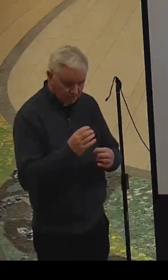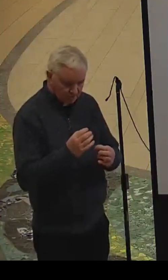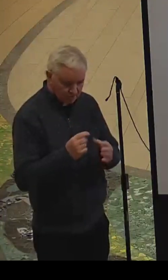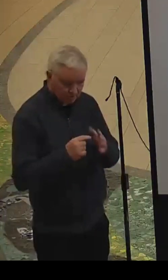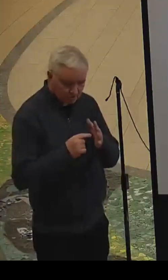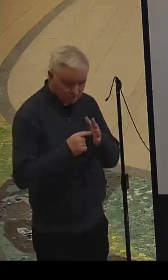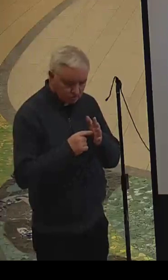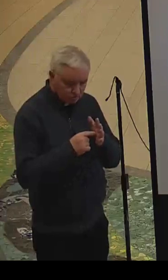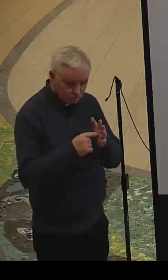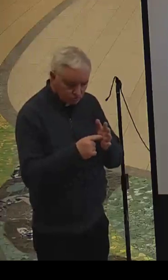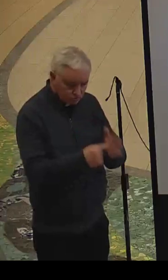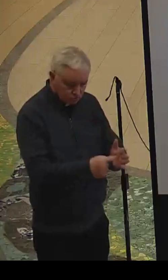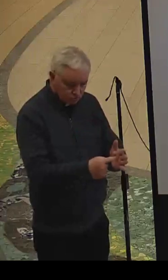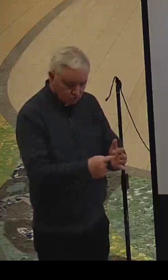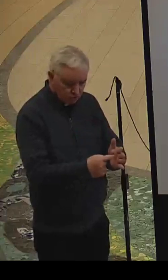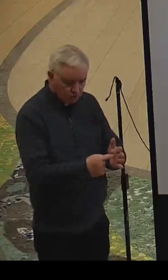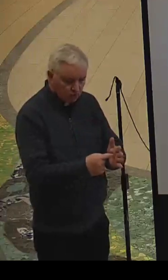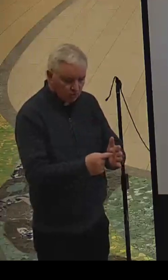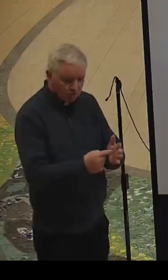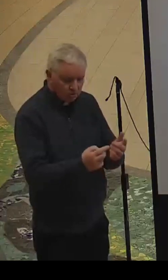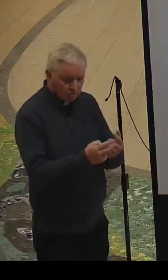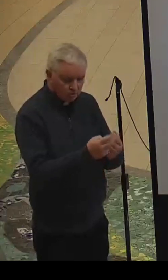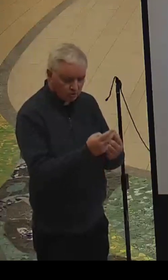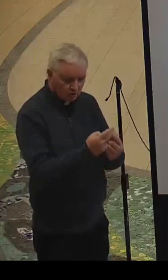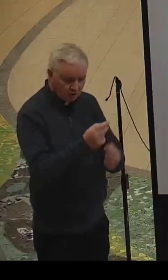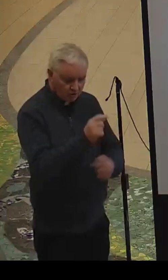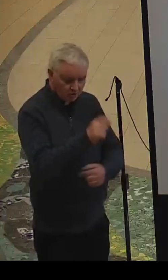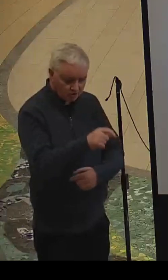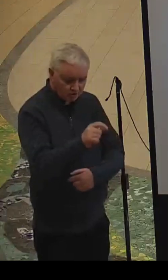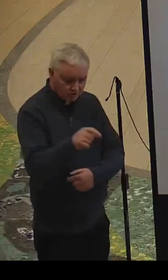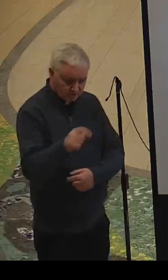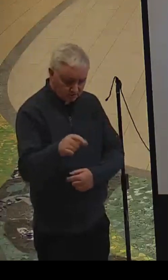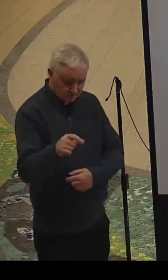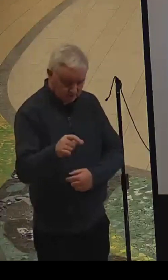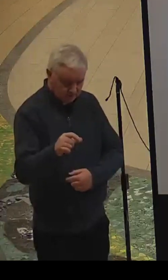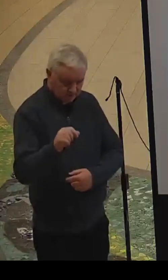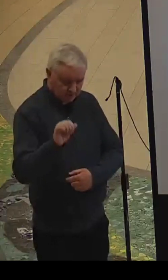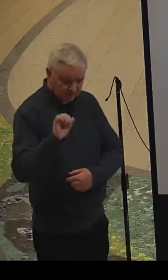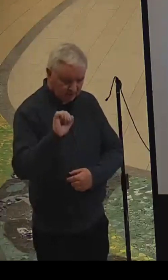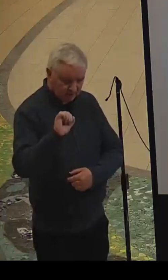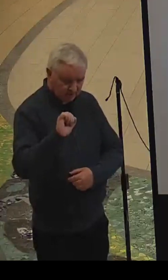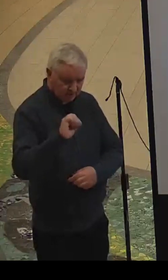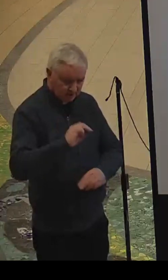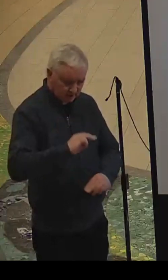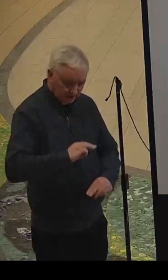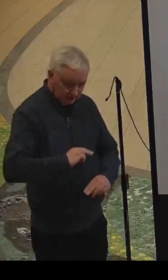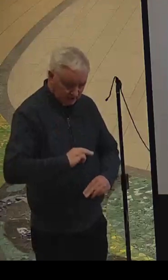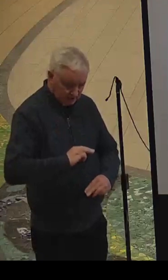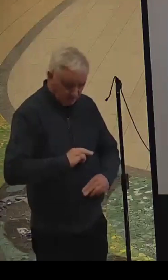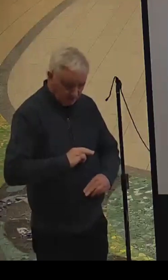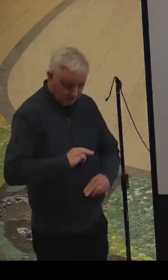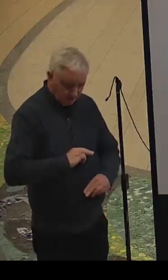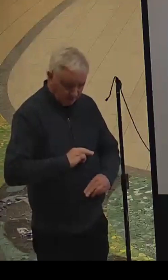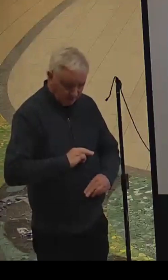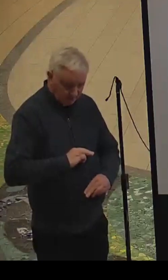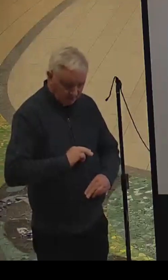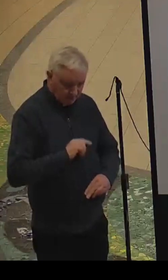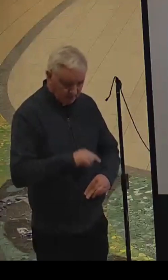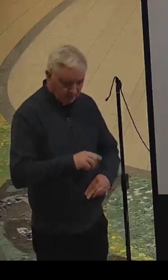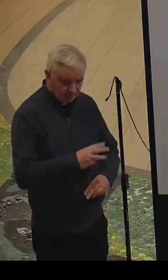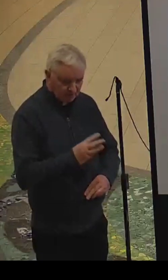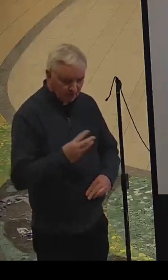to show to others his mercy